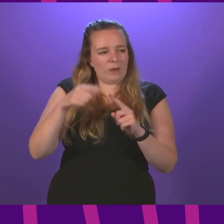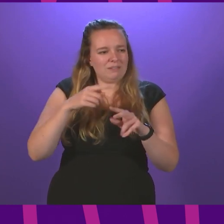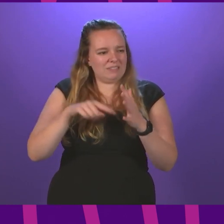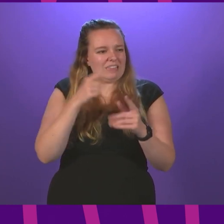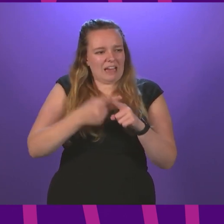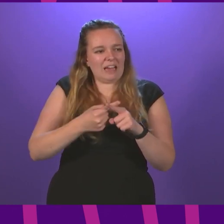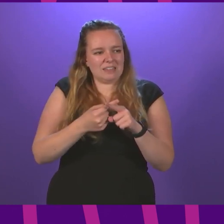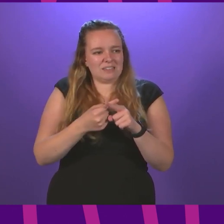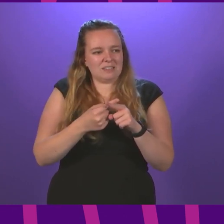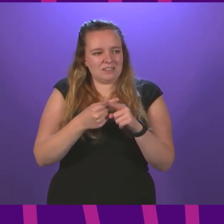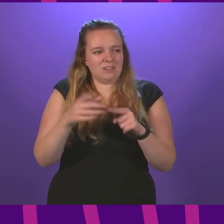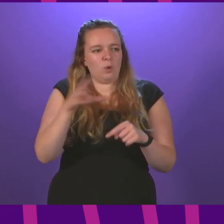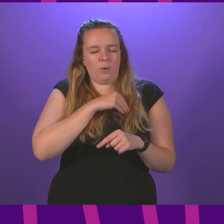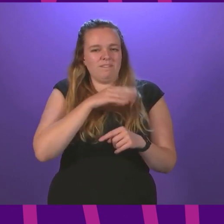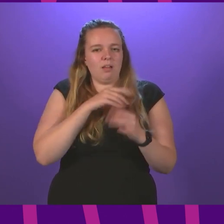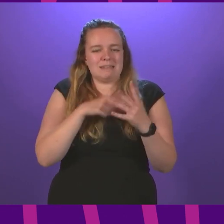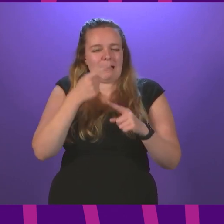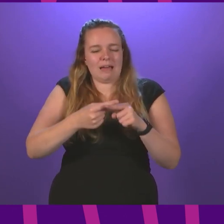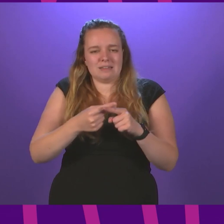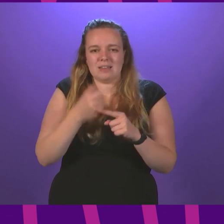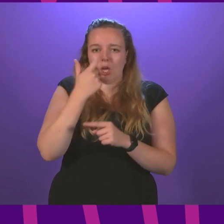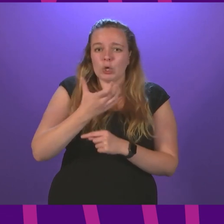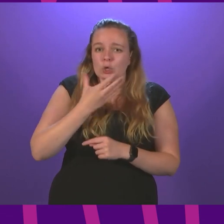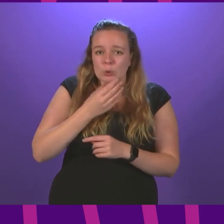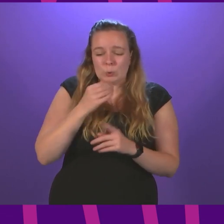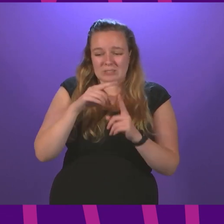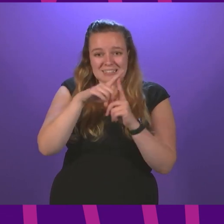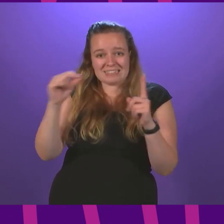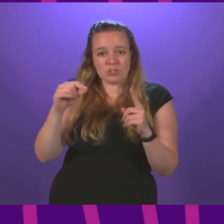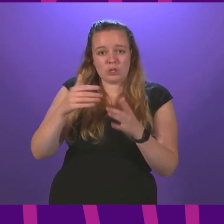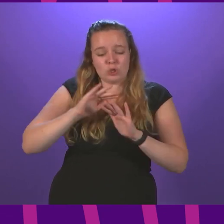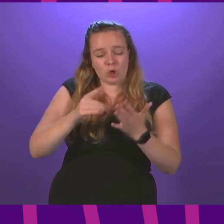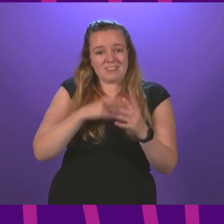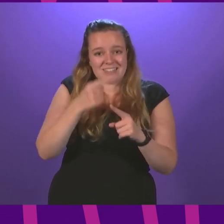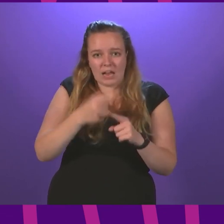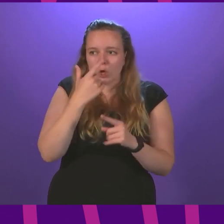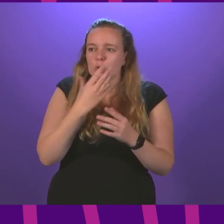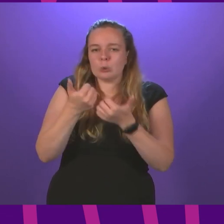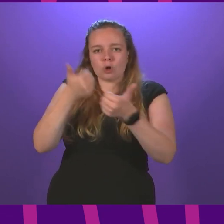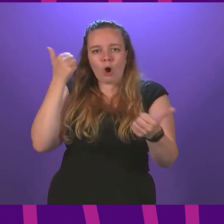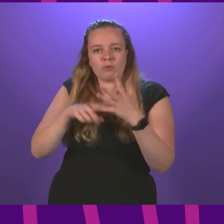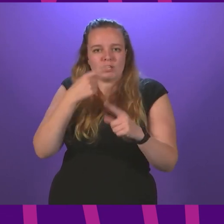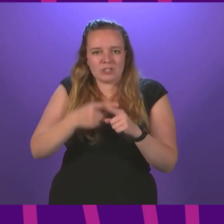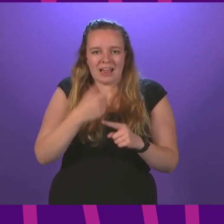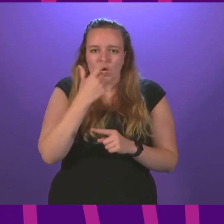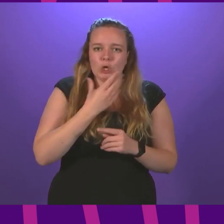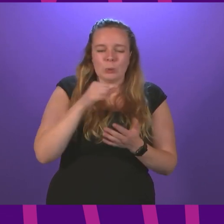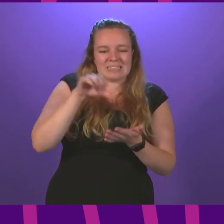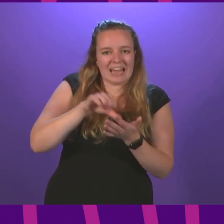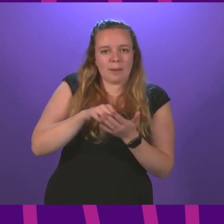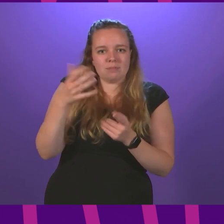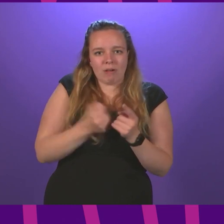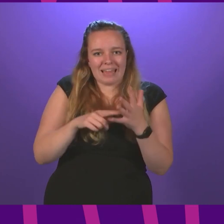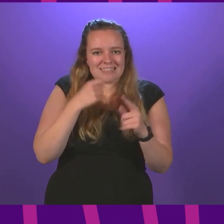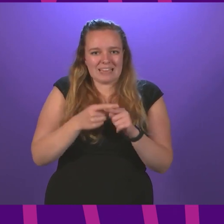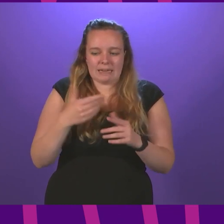suggested. It has full borrowing powers. It could use its digital services tax. It could use corporation tax. It could use capital gains tax,